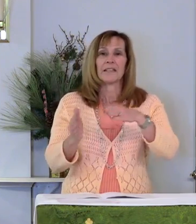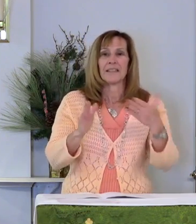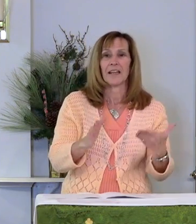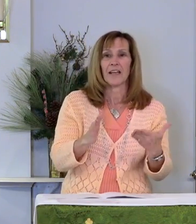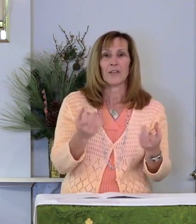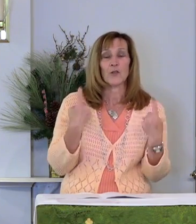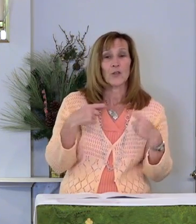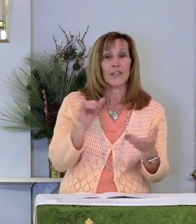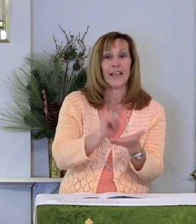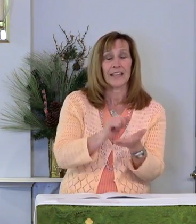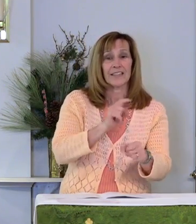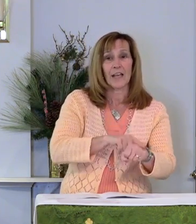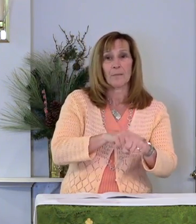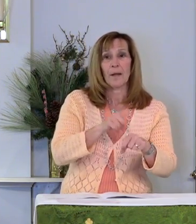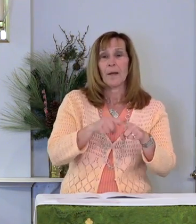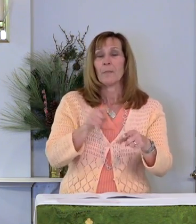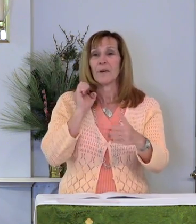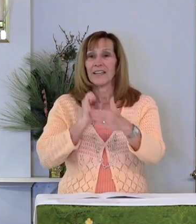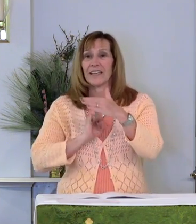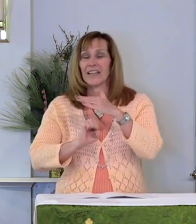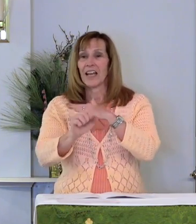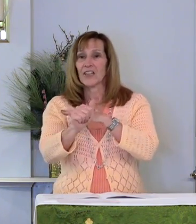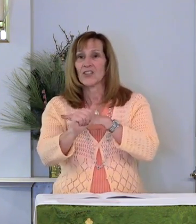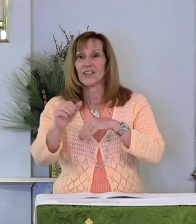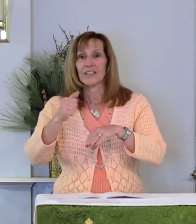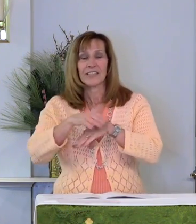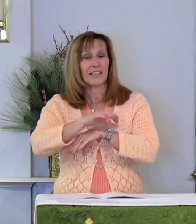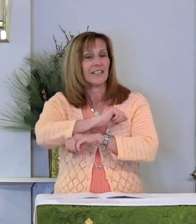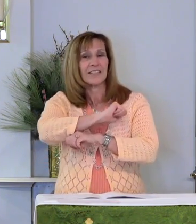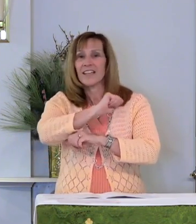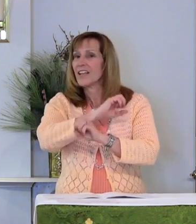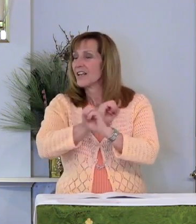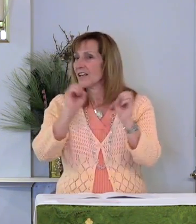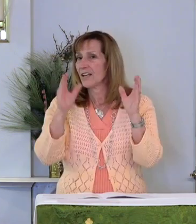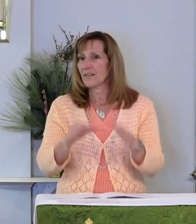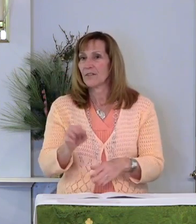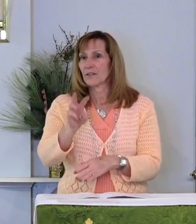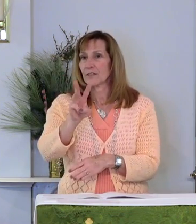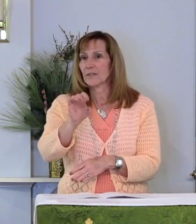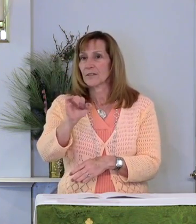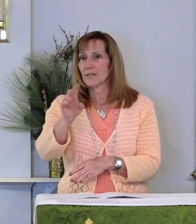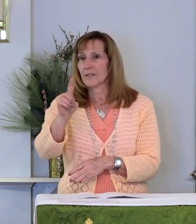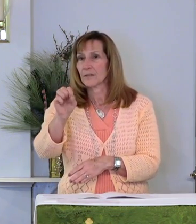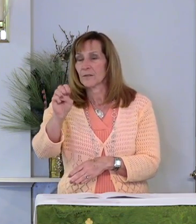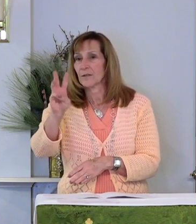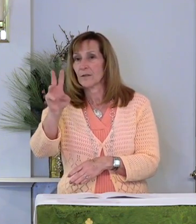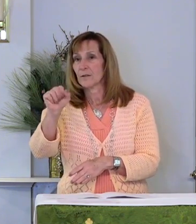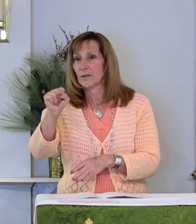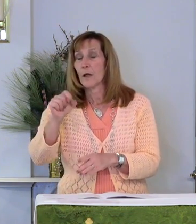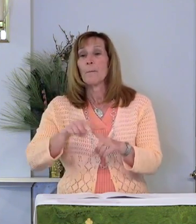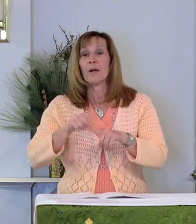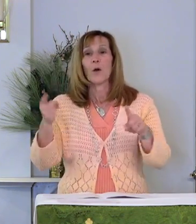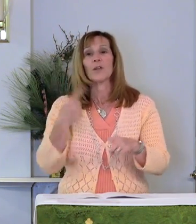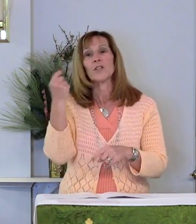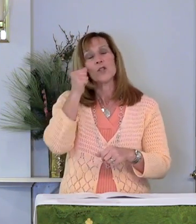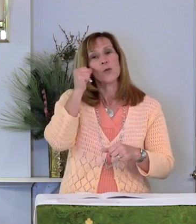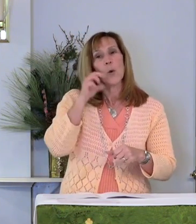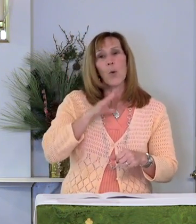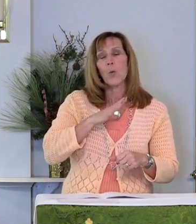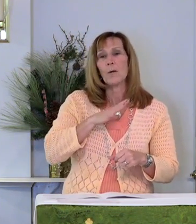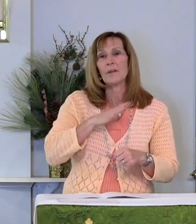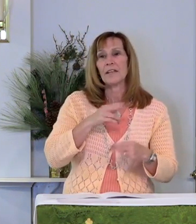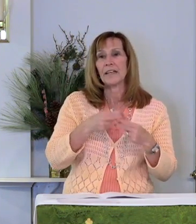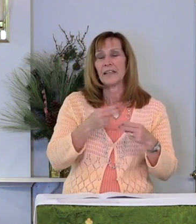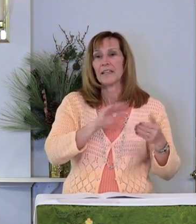But Elijah was sent to none of those widows. Elijah was sent only to a widow